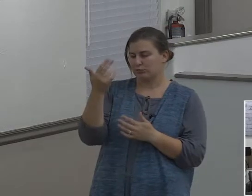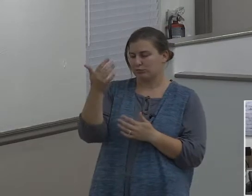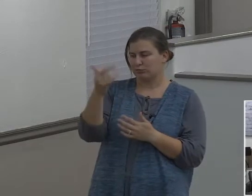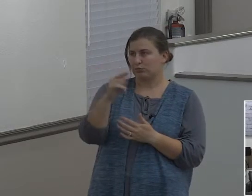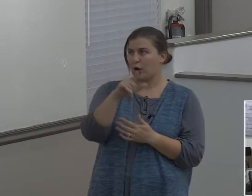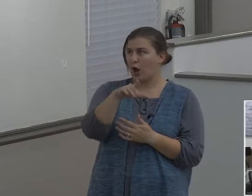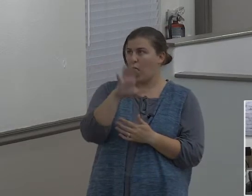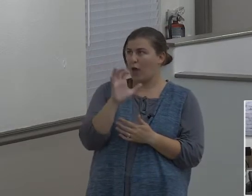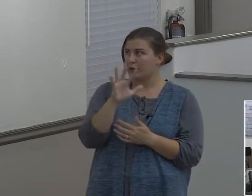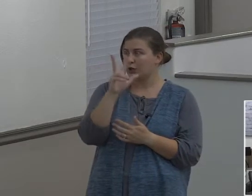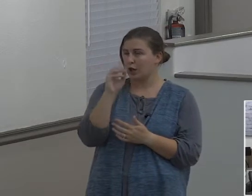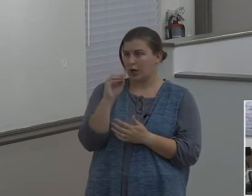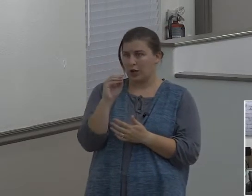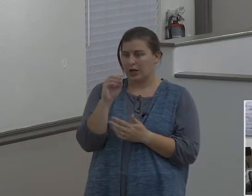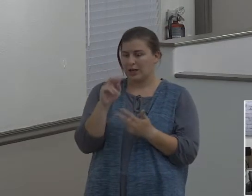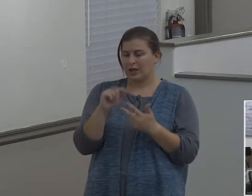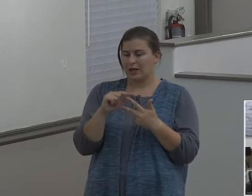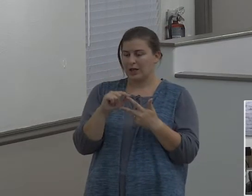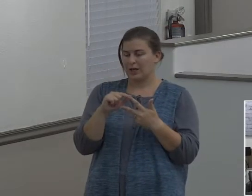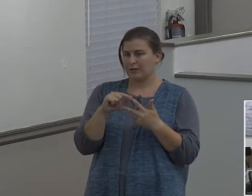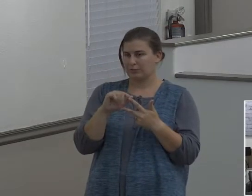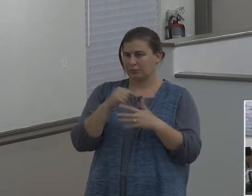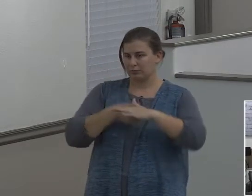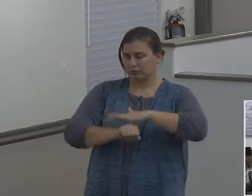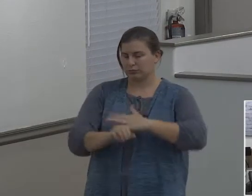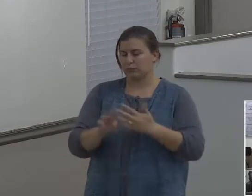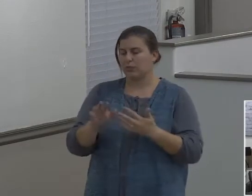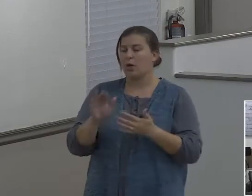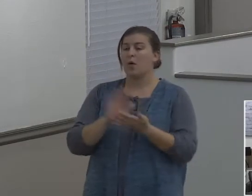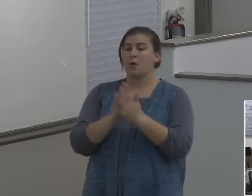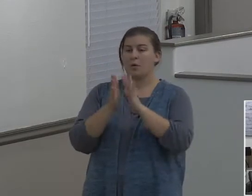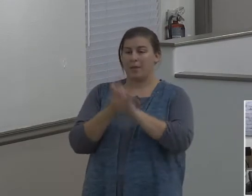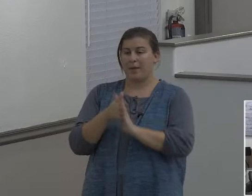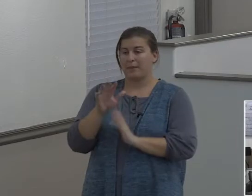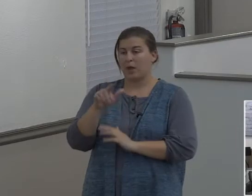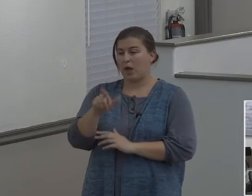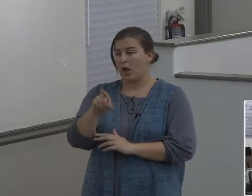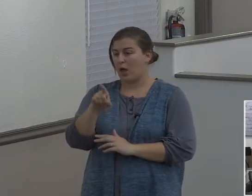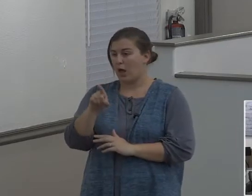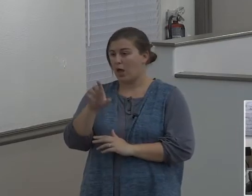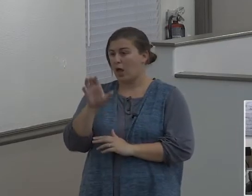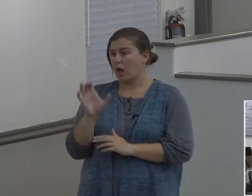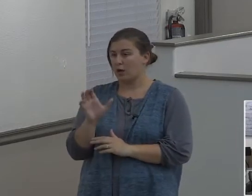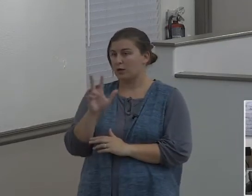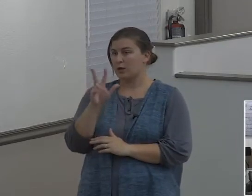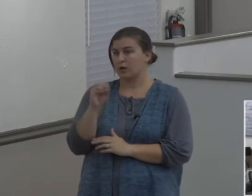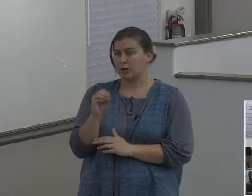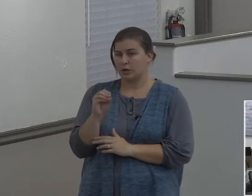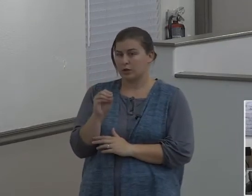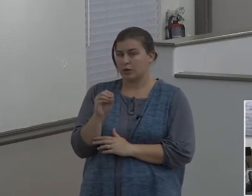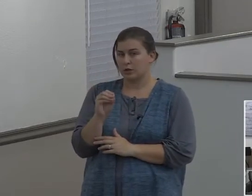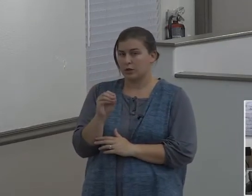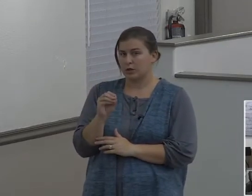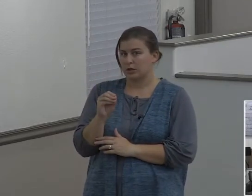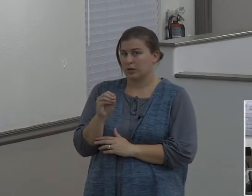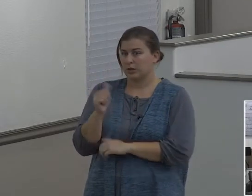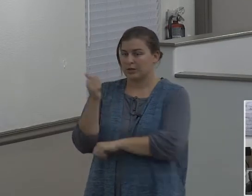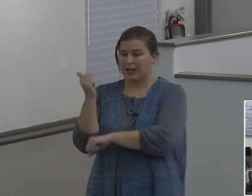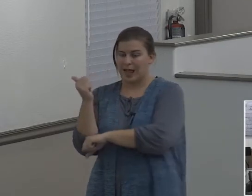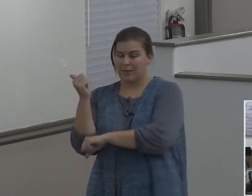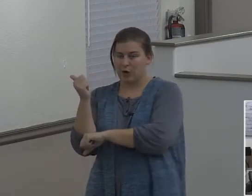Nahor was born, and when he turned 130, that would be 205 minus the 75 years of Abraham. Okay.